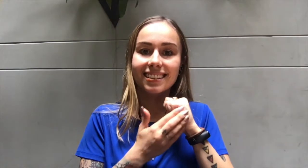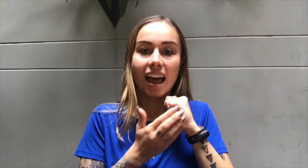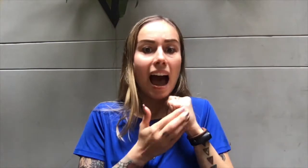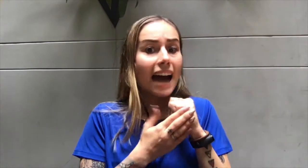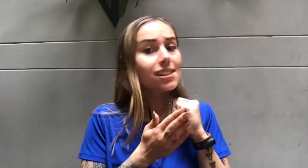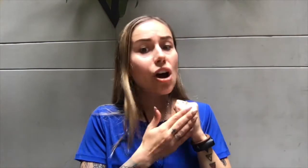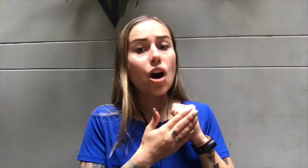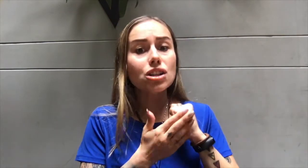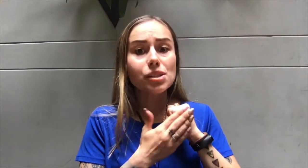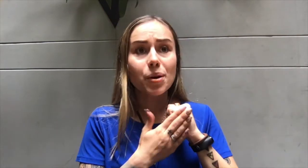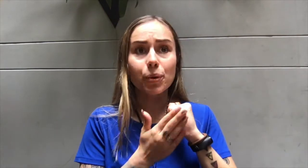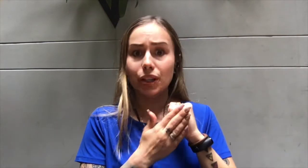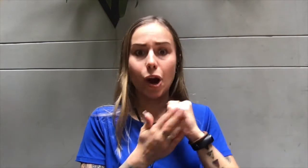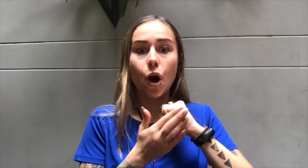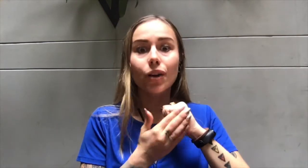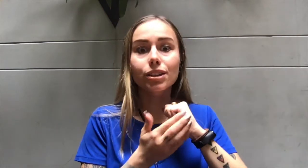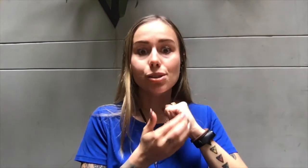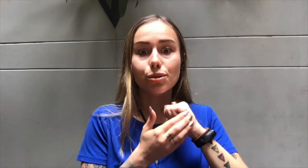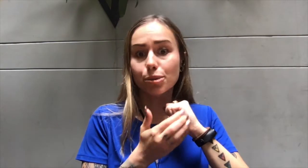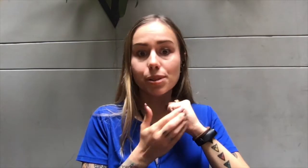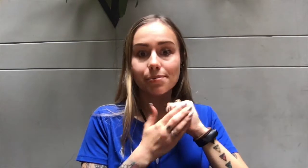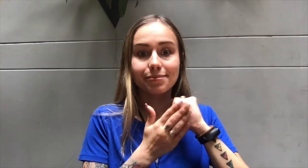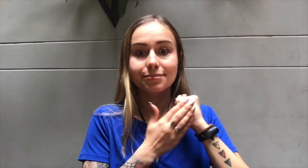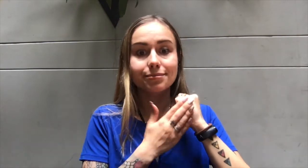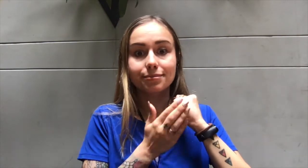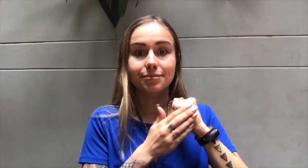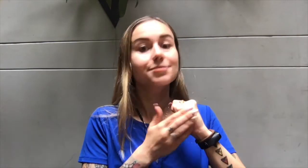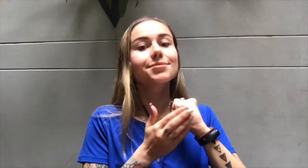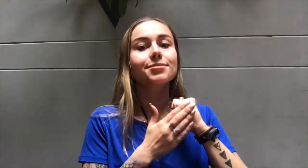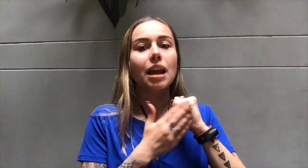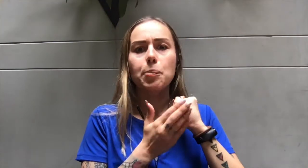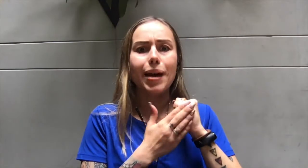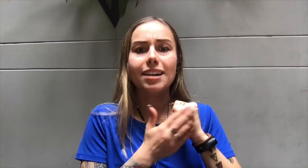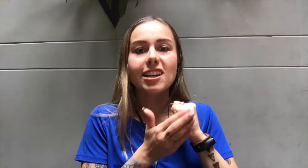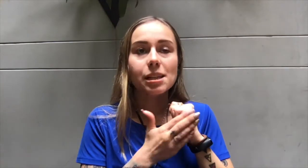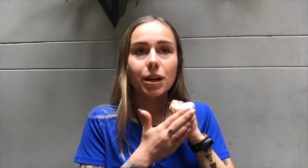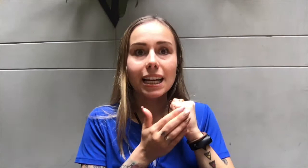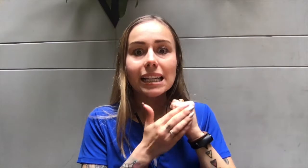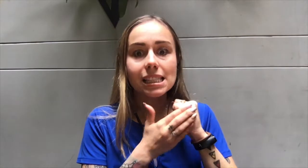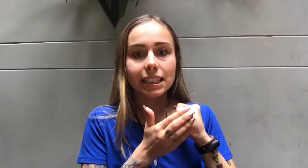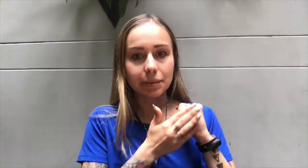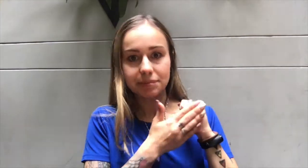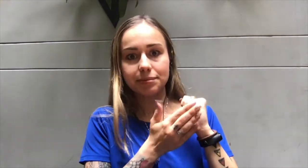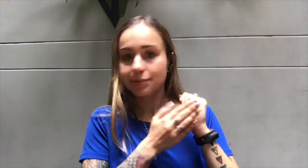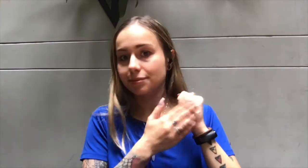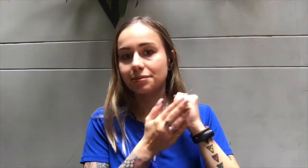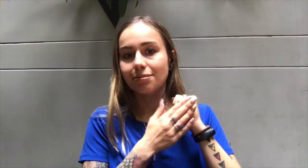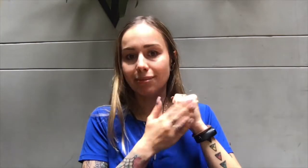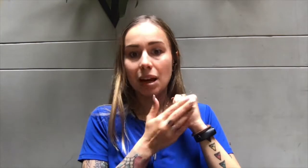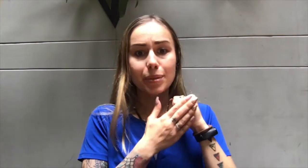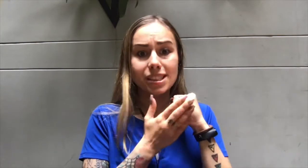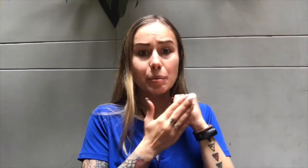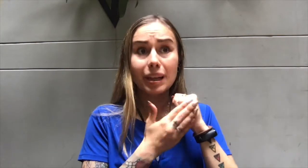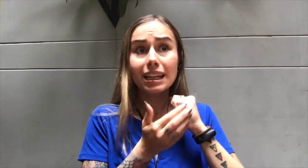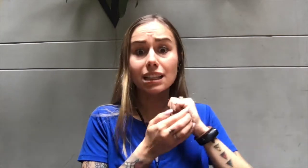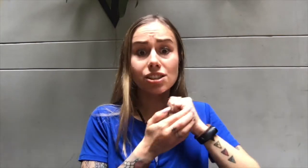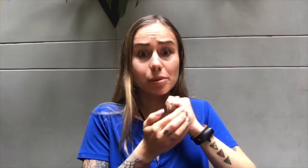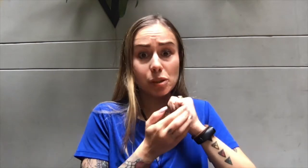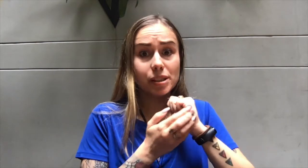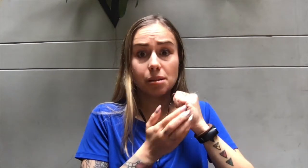I see all these people in all these groups manifesting money easily. But to me, there seems to be some